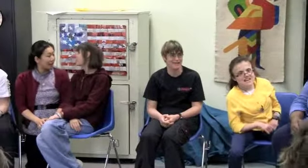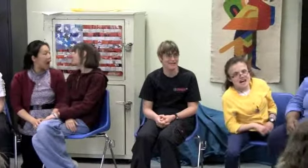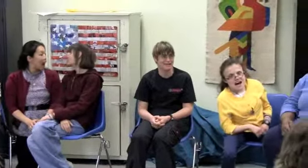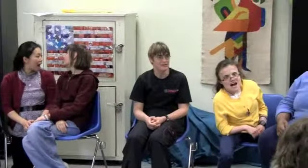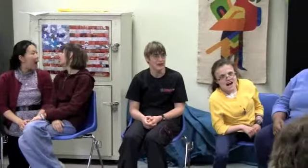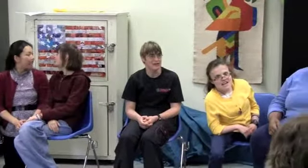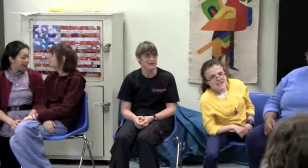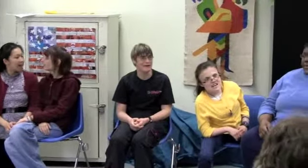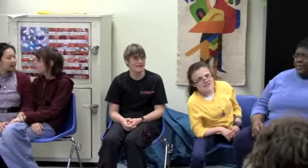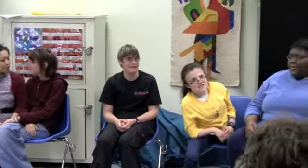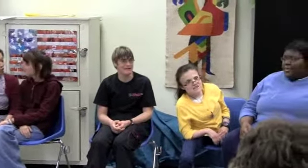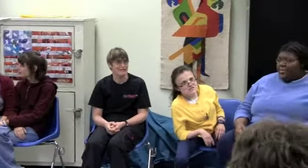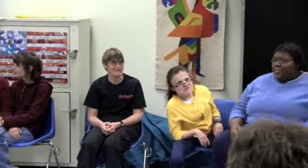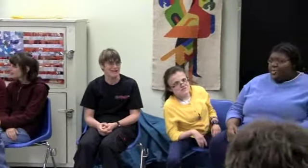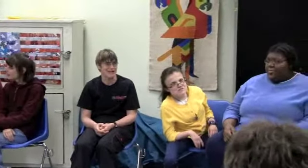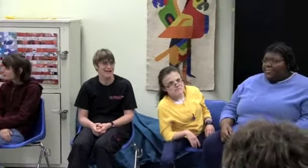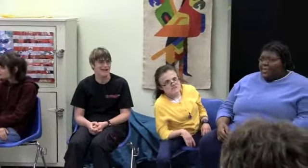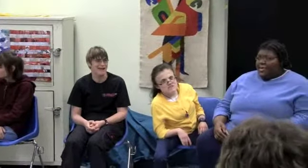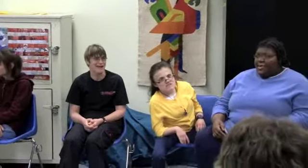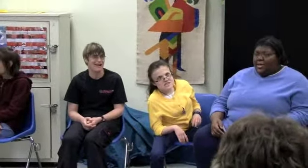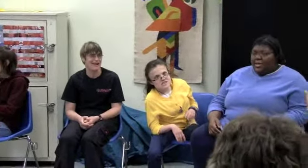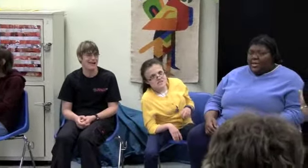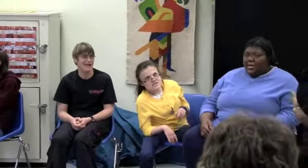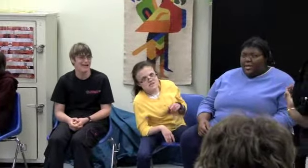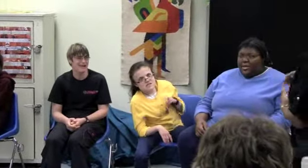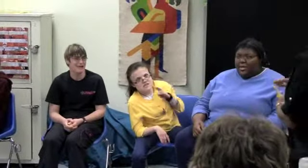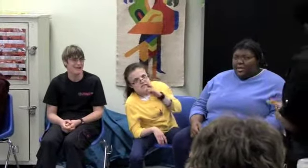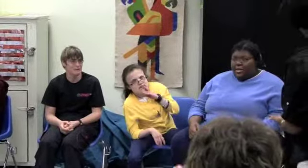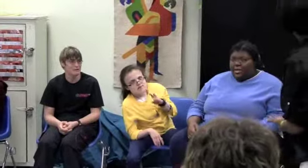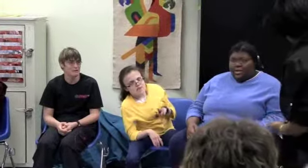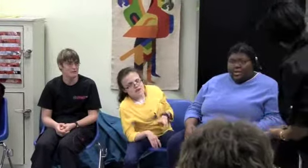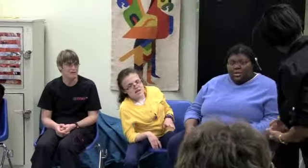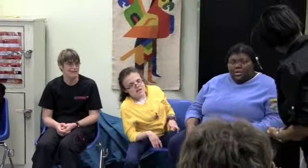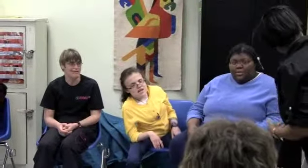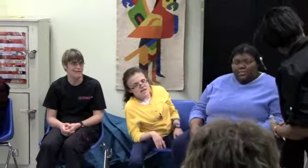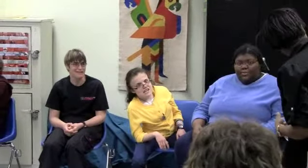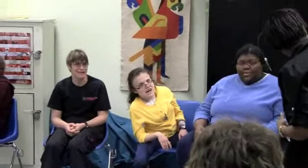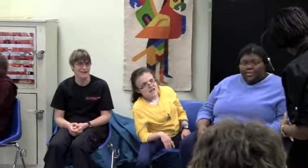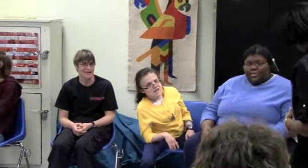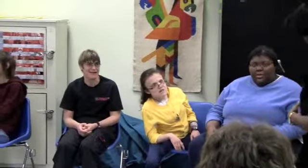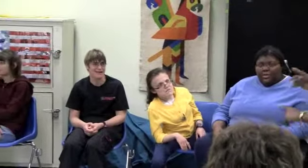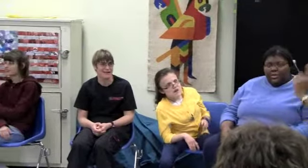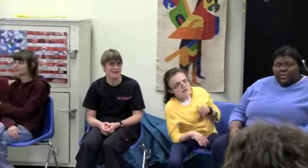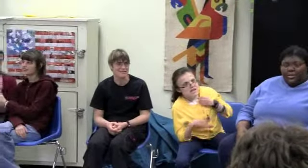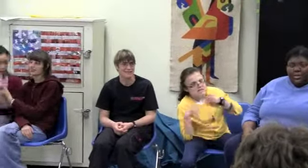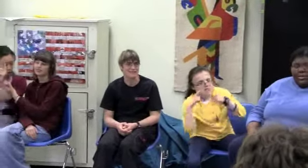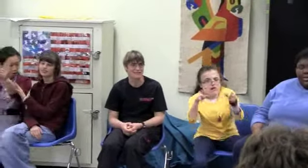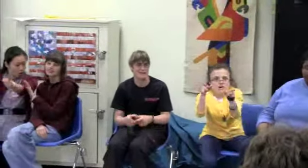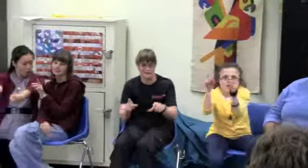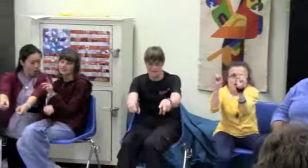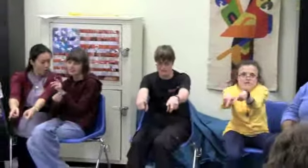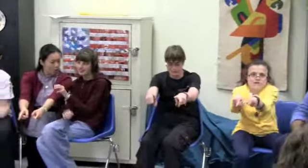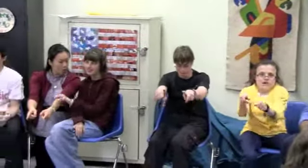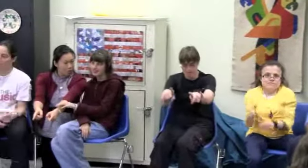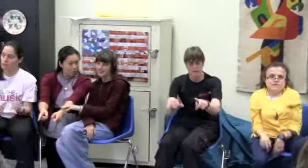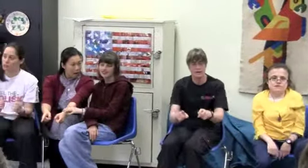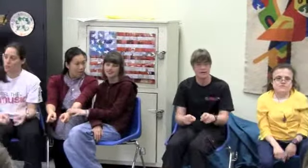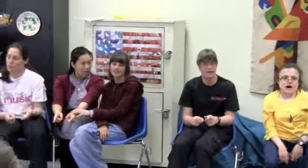I'd like to be. Places I'd like to go, people